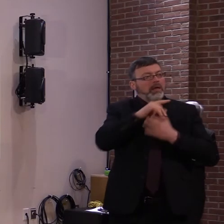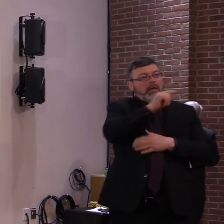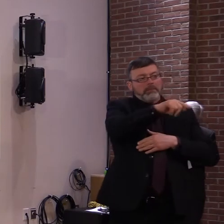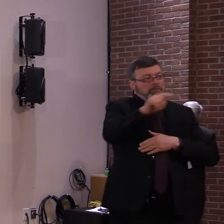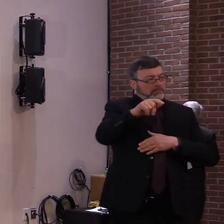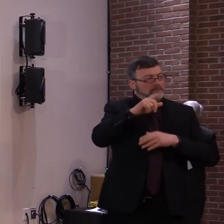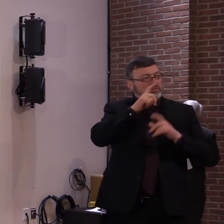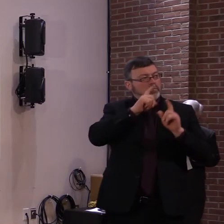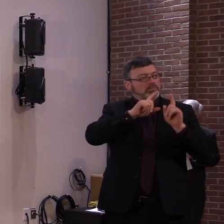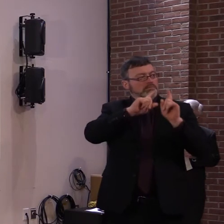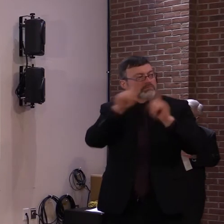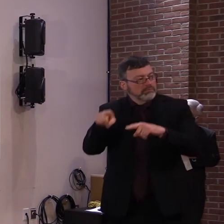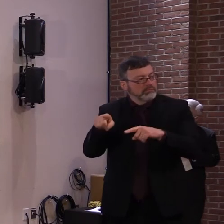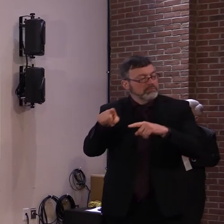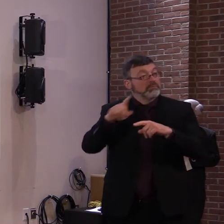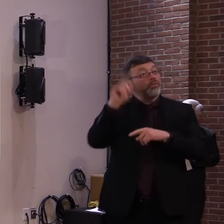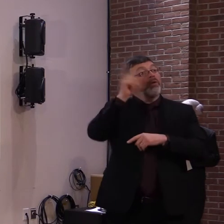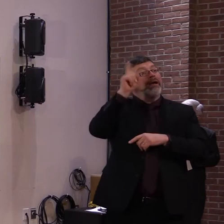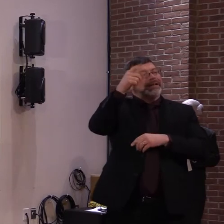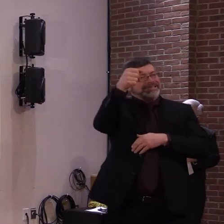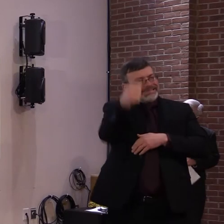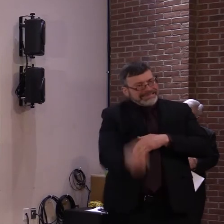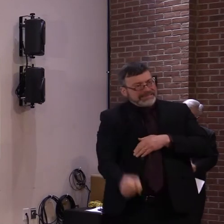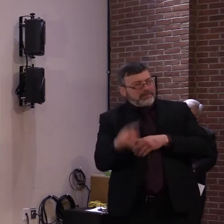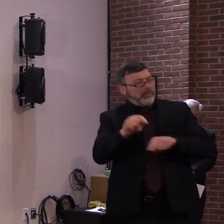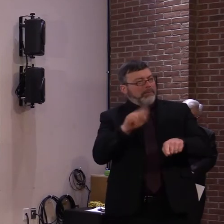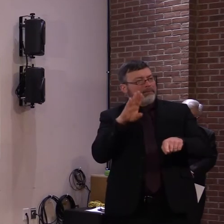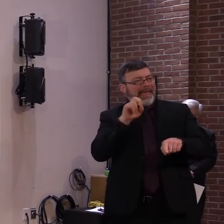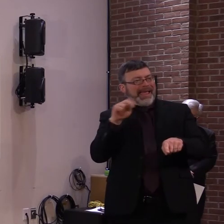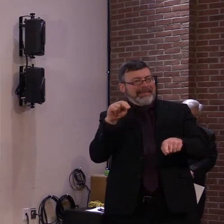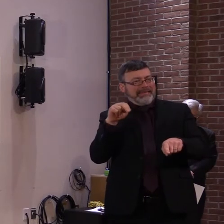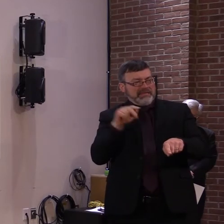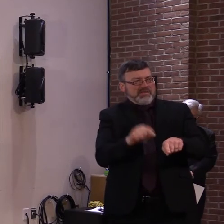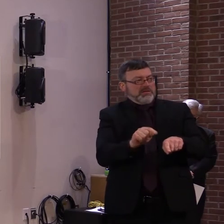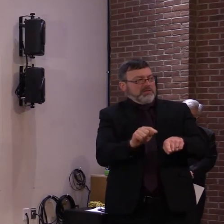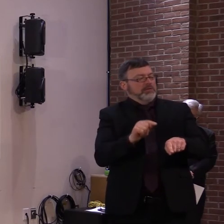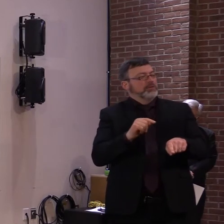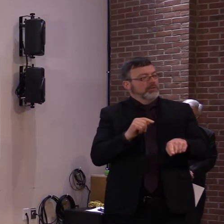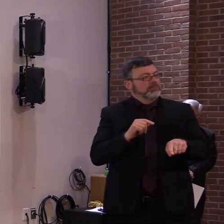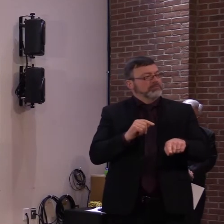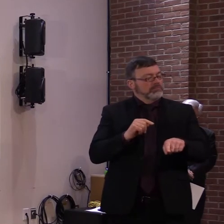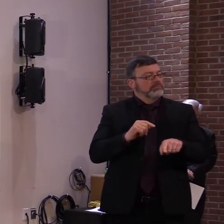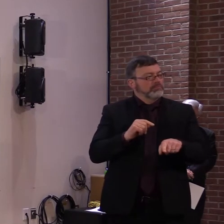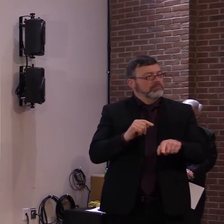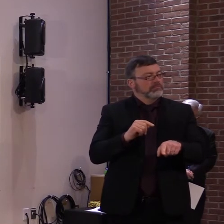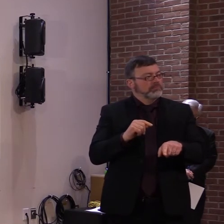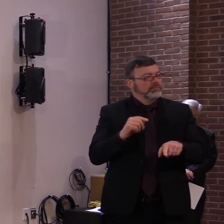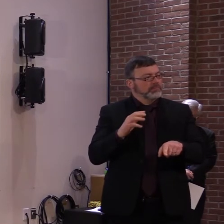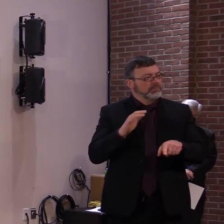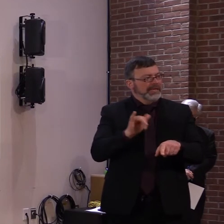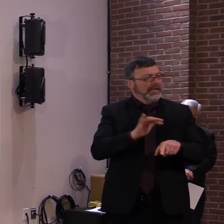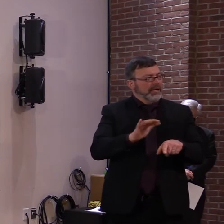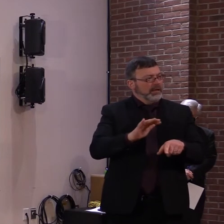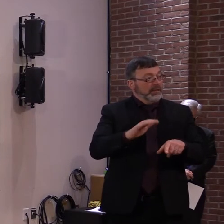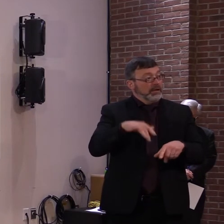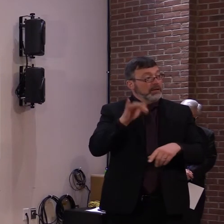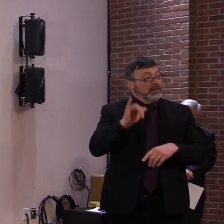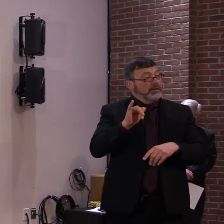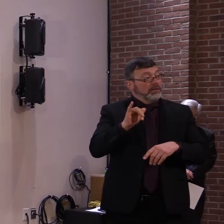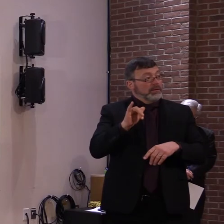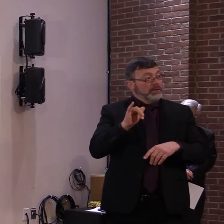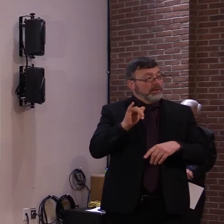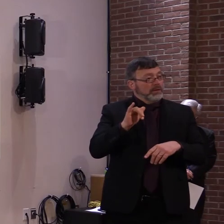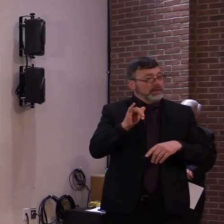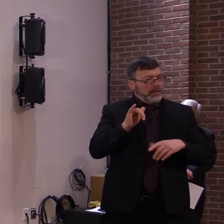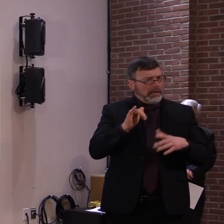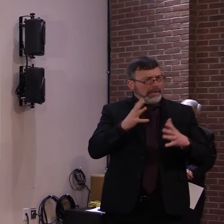Bennington County area has been, uh, uh, not as automatic as, as they would have liked. And I guess I was just wondering if there were